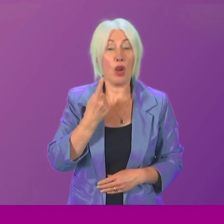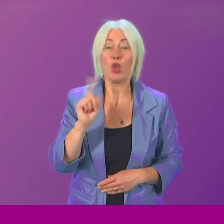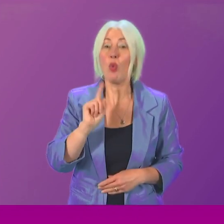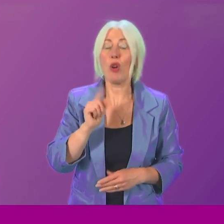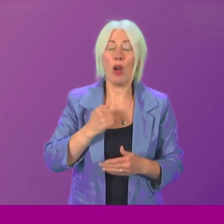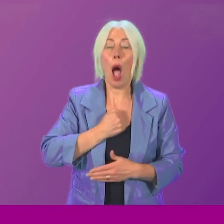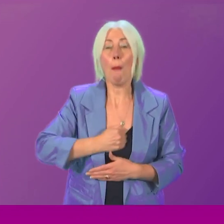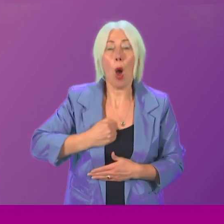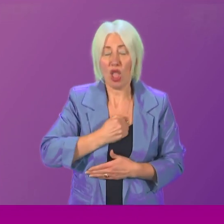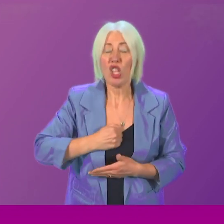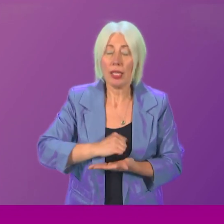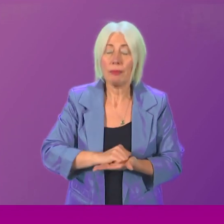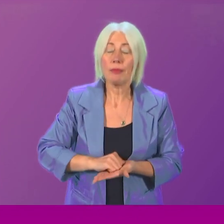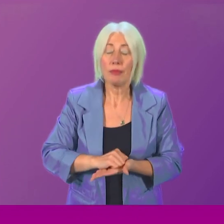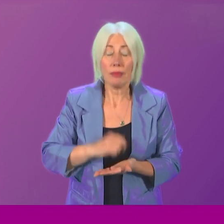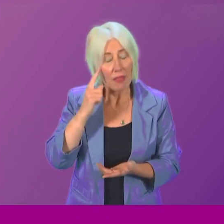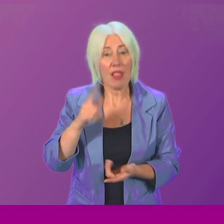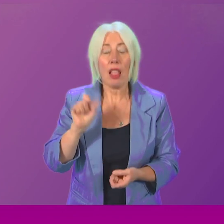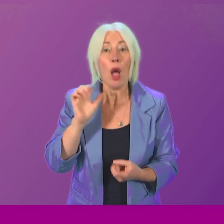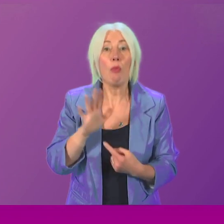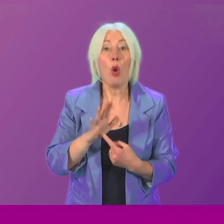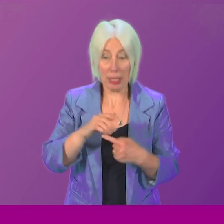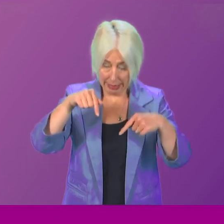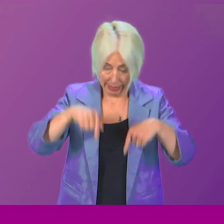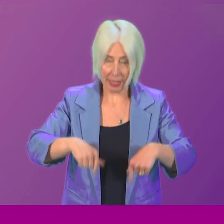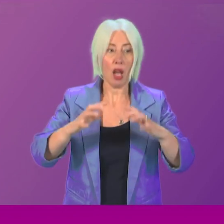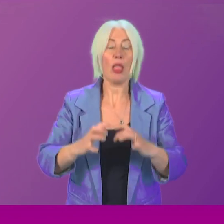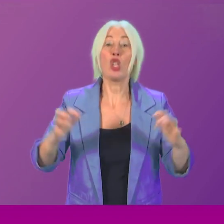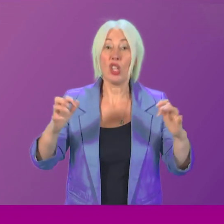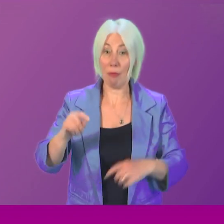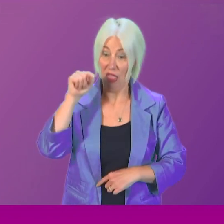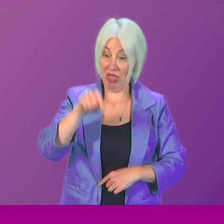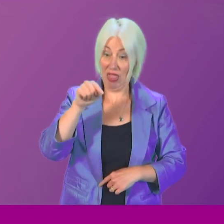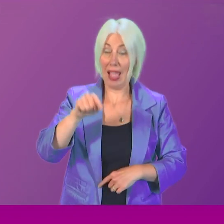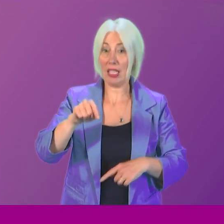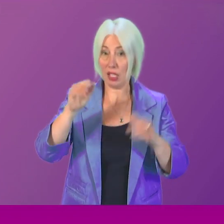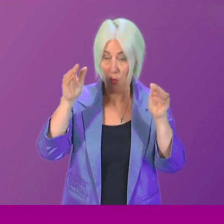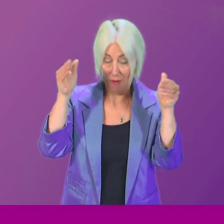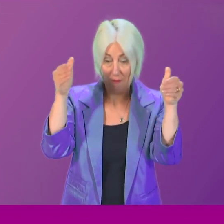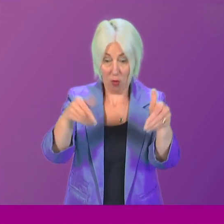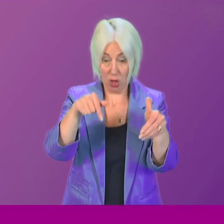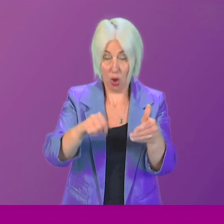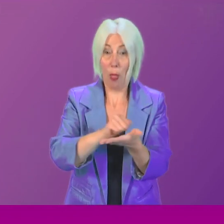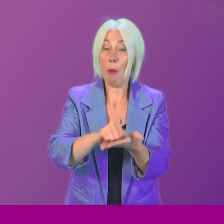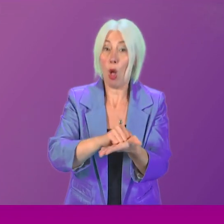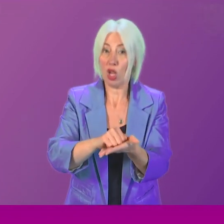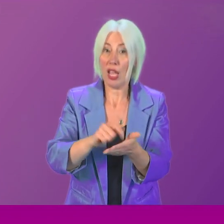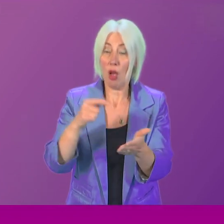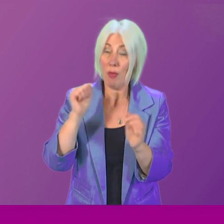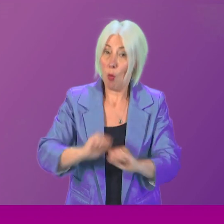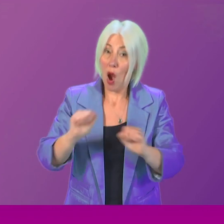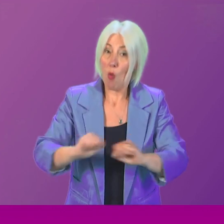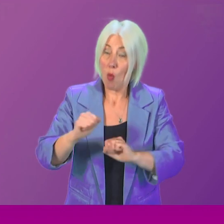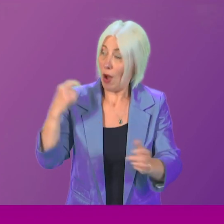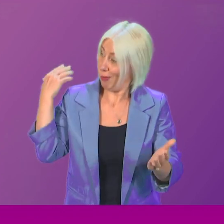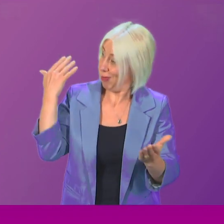apology and I think it is important that in this chamber today that is what we focus on this apology has been a long time coming and